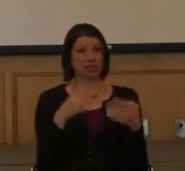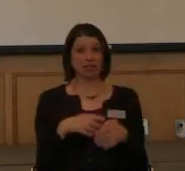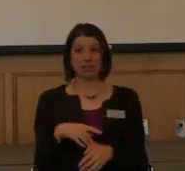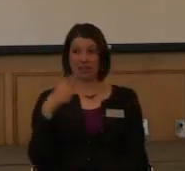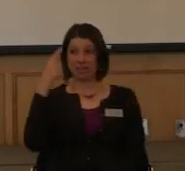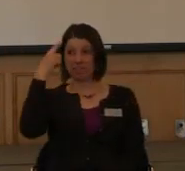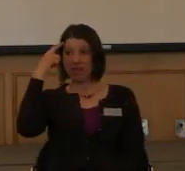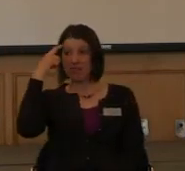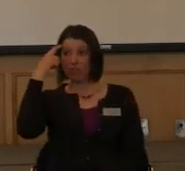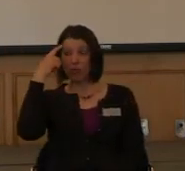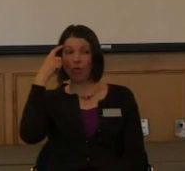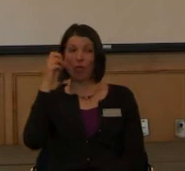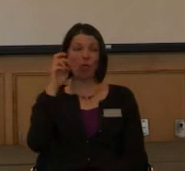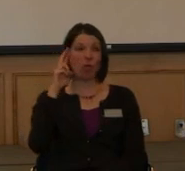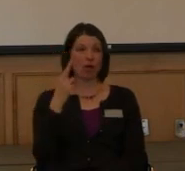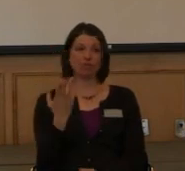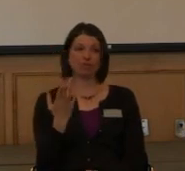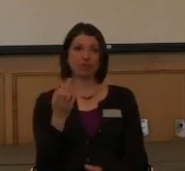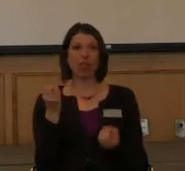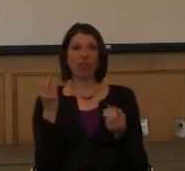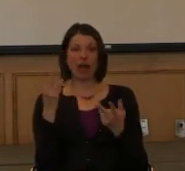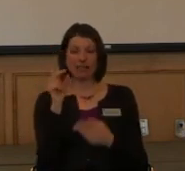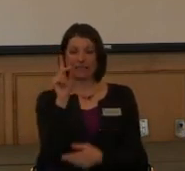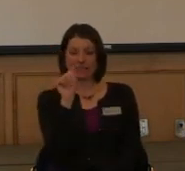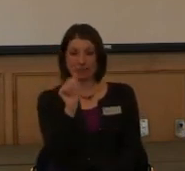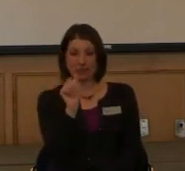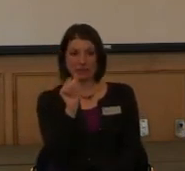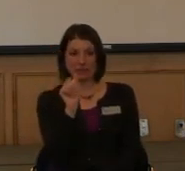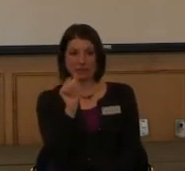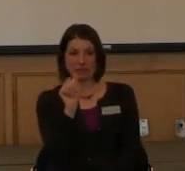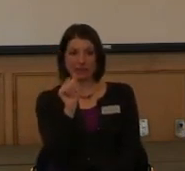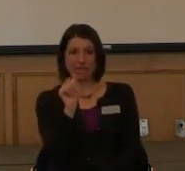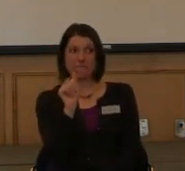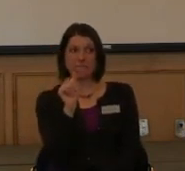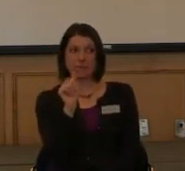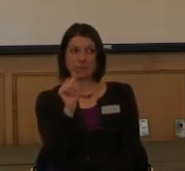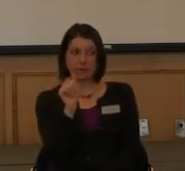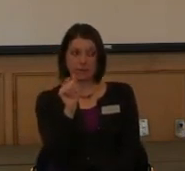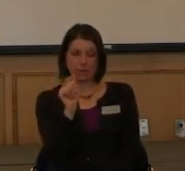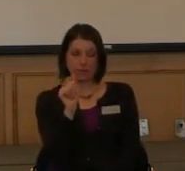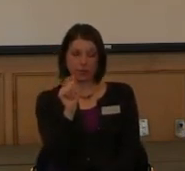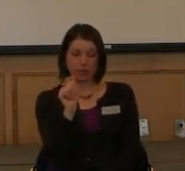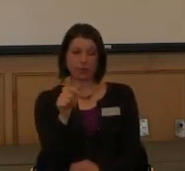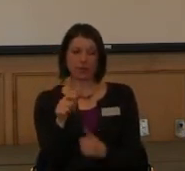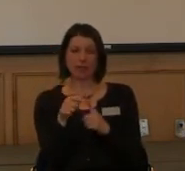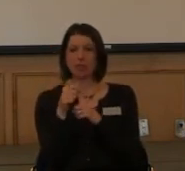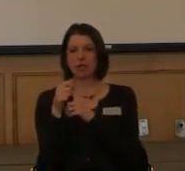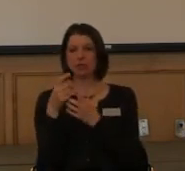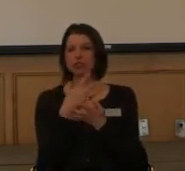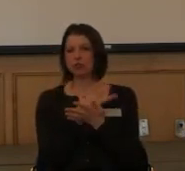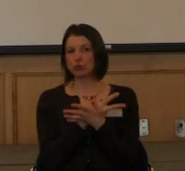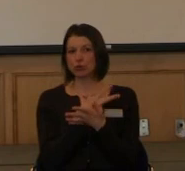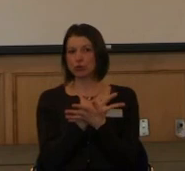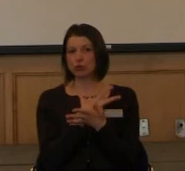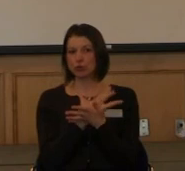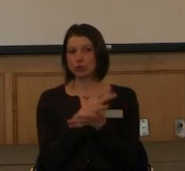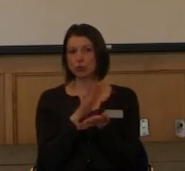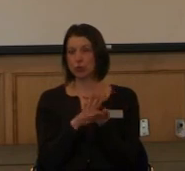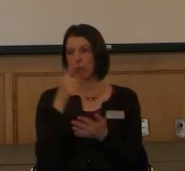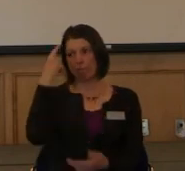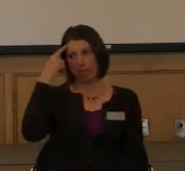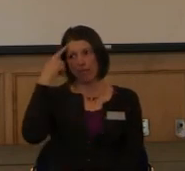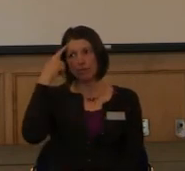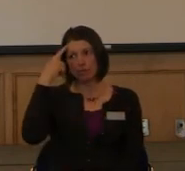mental, you know, in a lot of disabilities that are probably going to be looking at, especially graduate school, the mental is there.